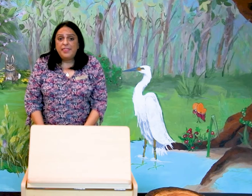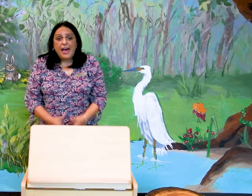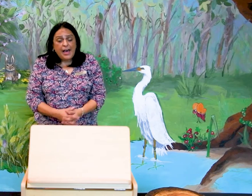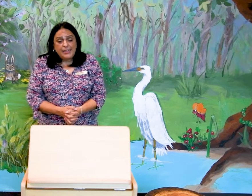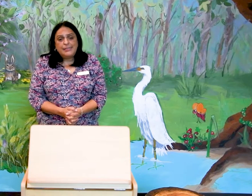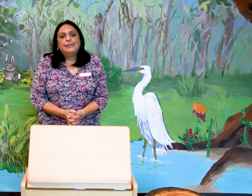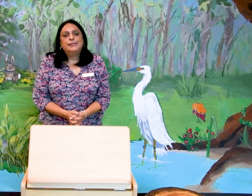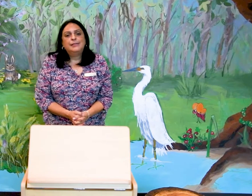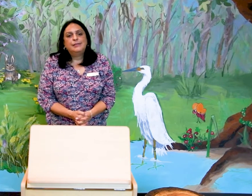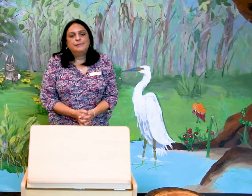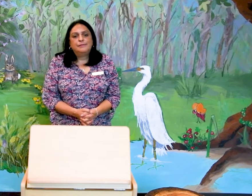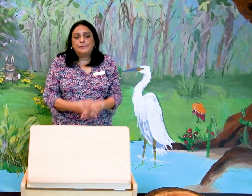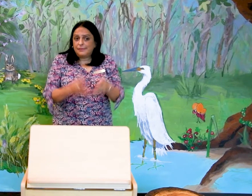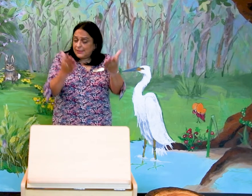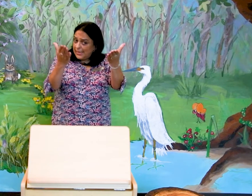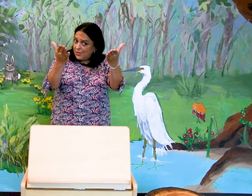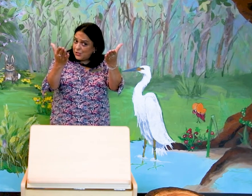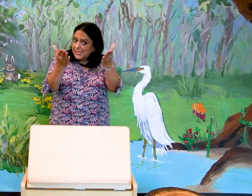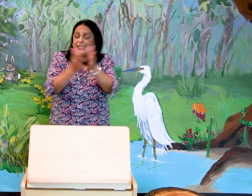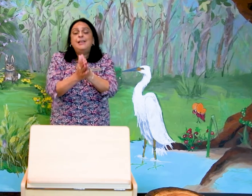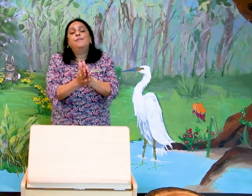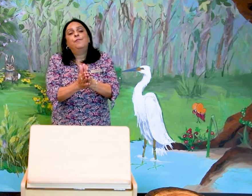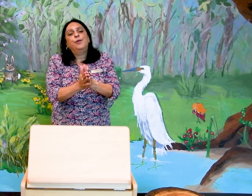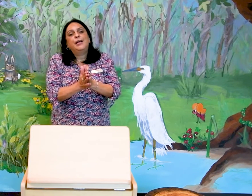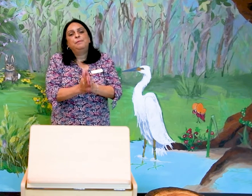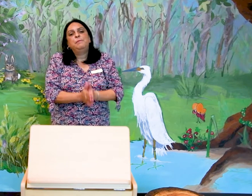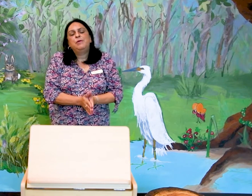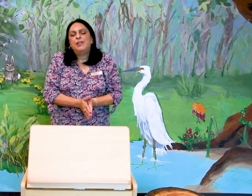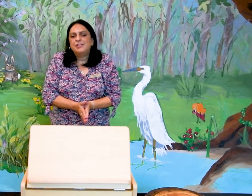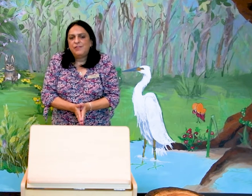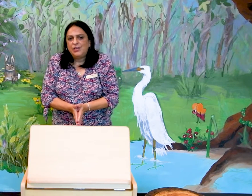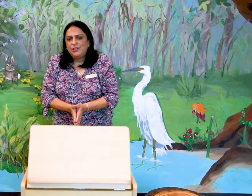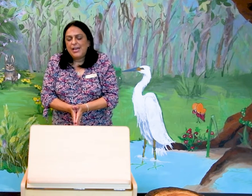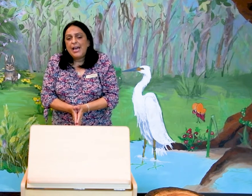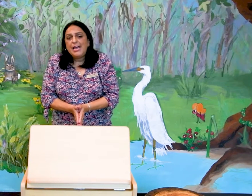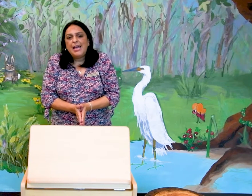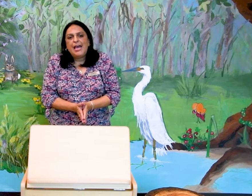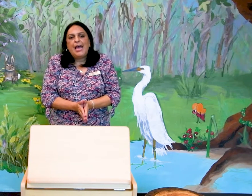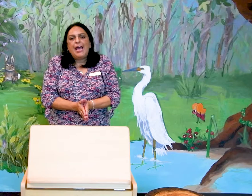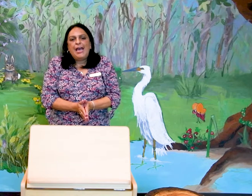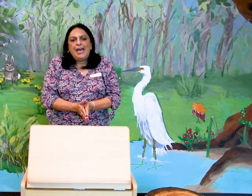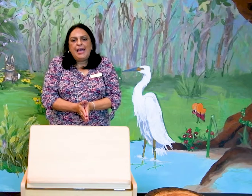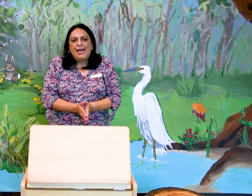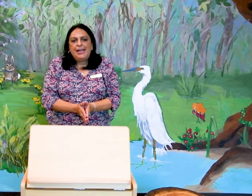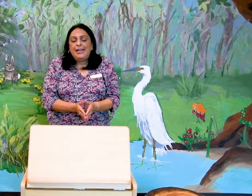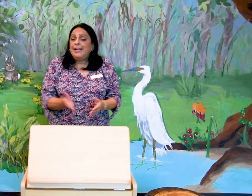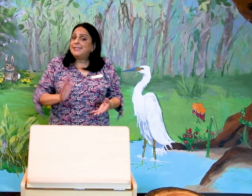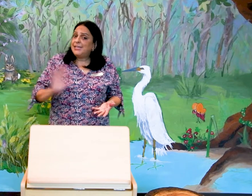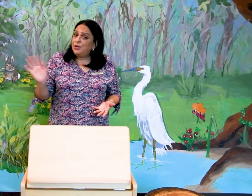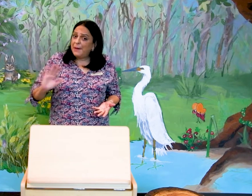that, thank you, Jessie, for helping me with this video today. And let's sing goodbye.